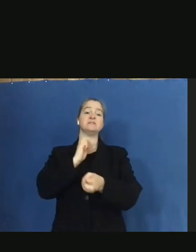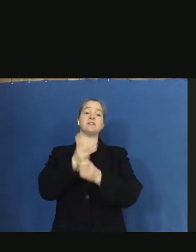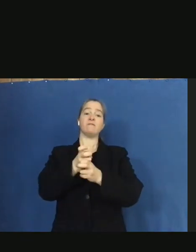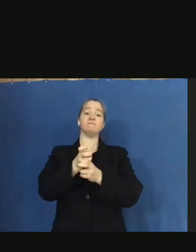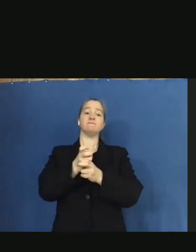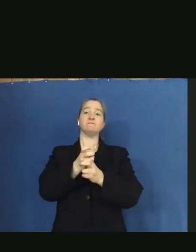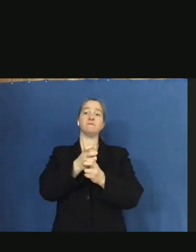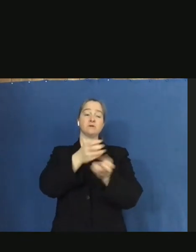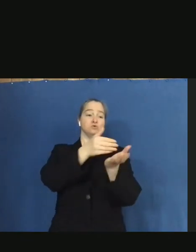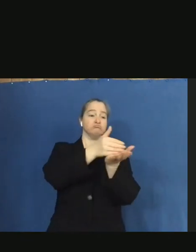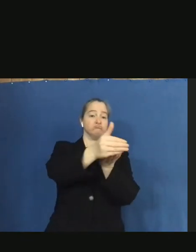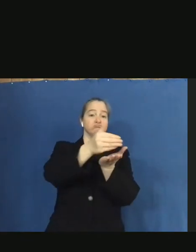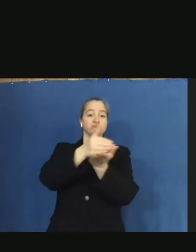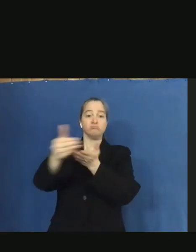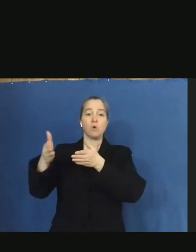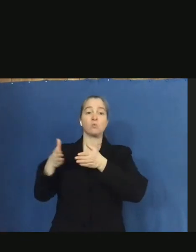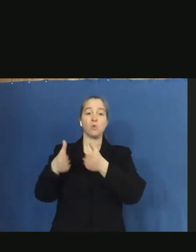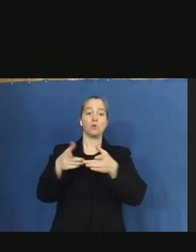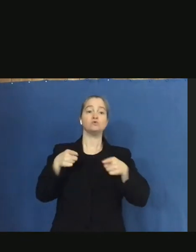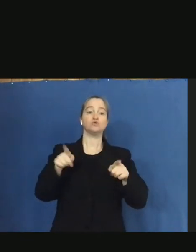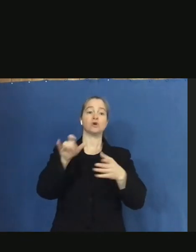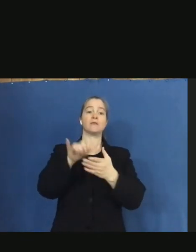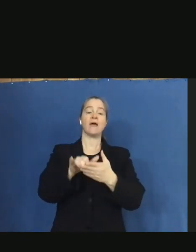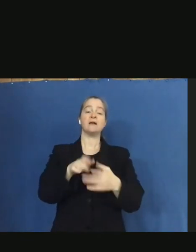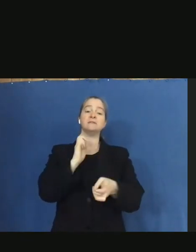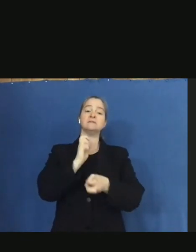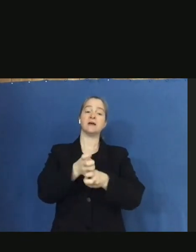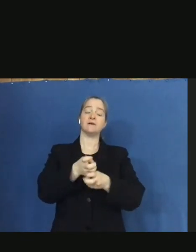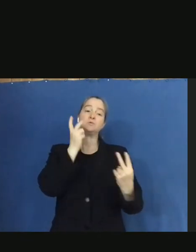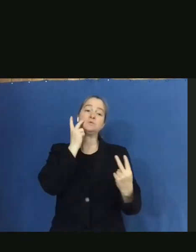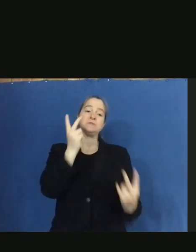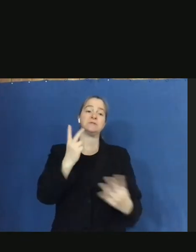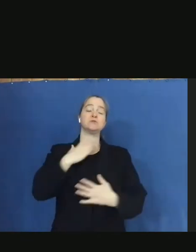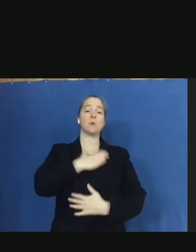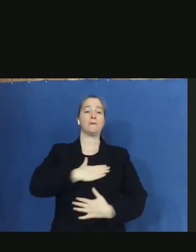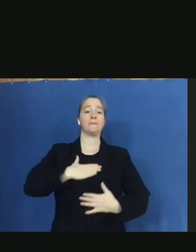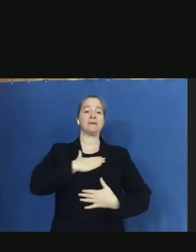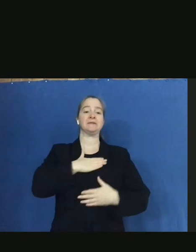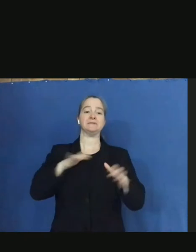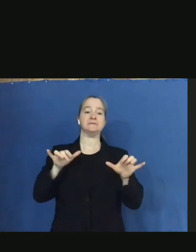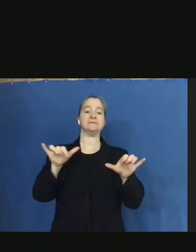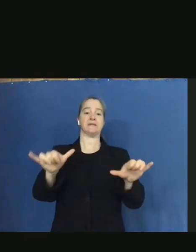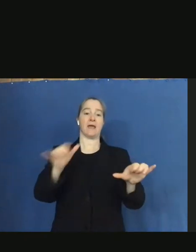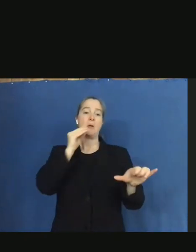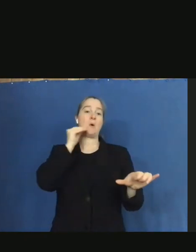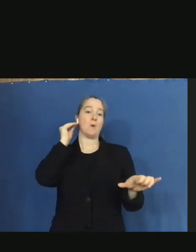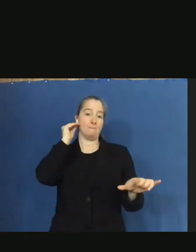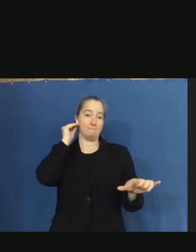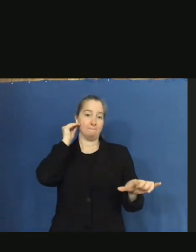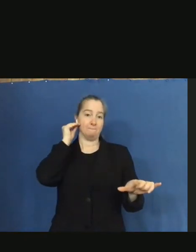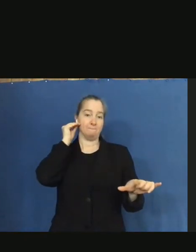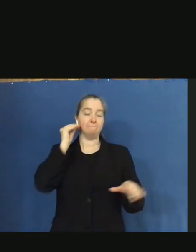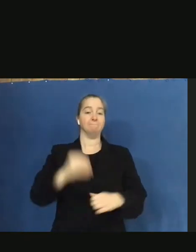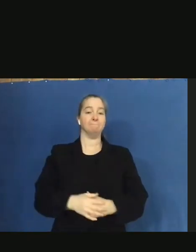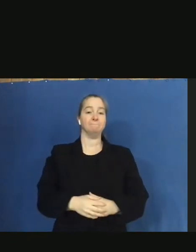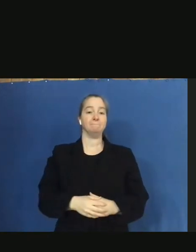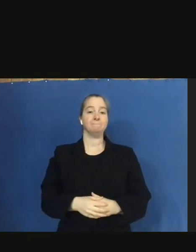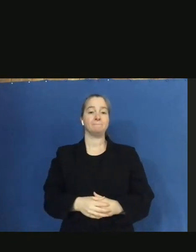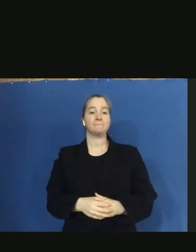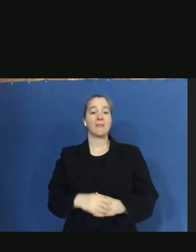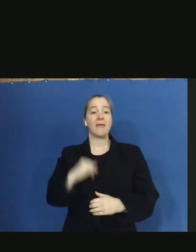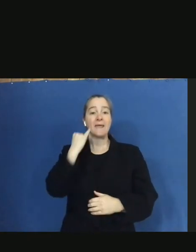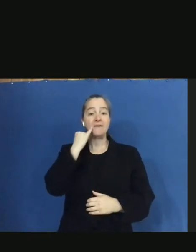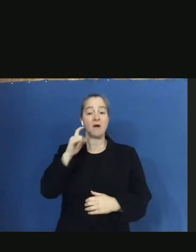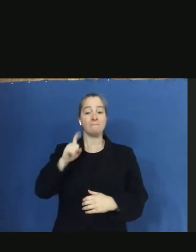roadway conditions during, and is very difficult to see. So we really want the public to stay off the roadways during those times. If you must